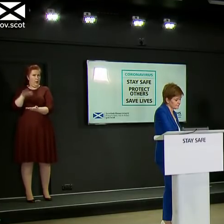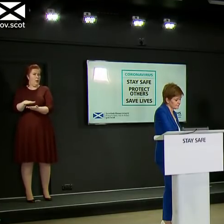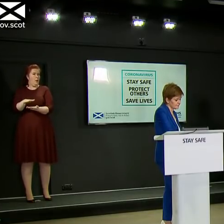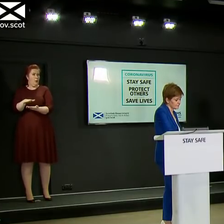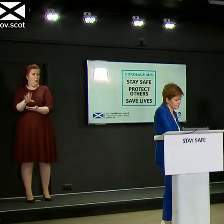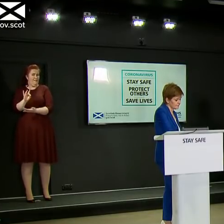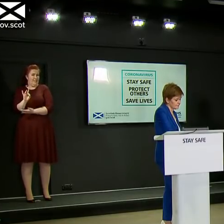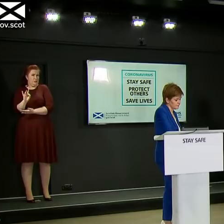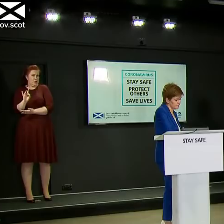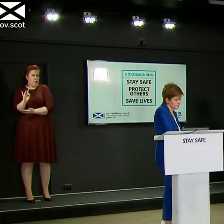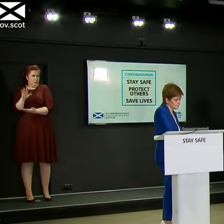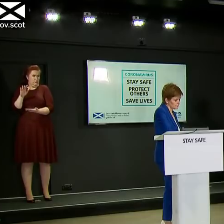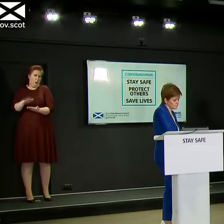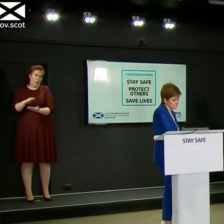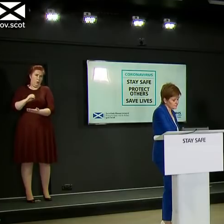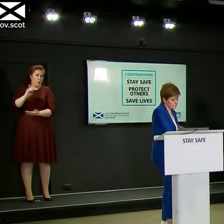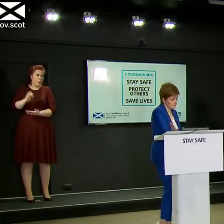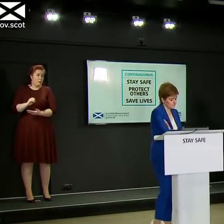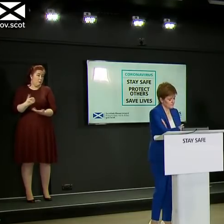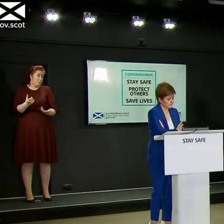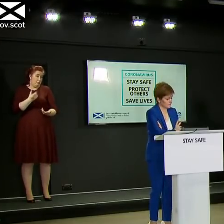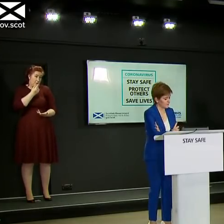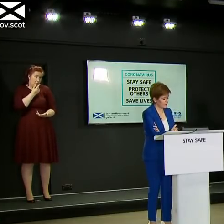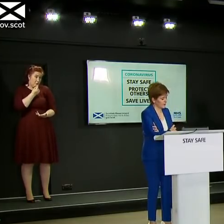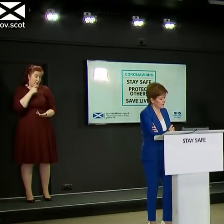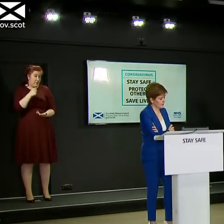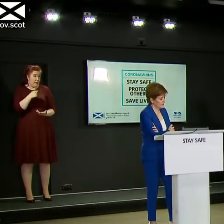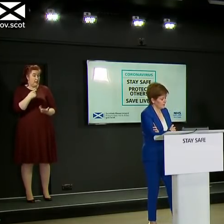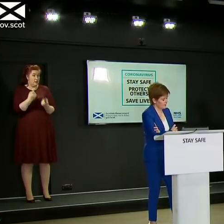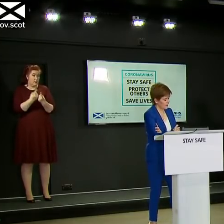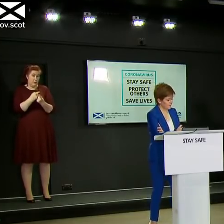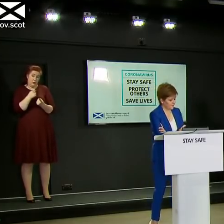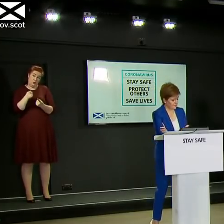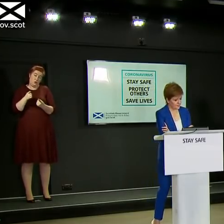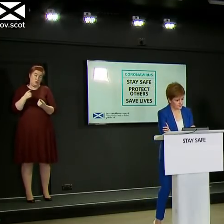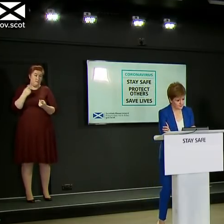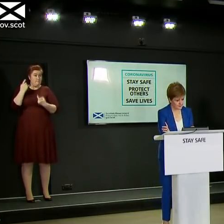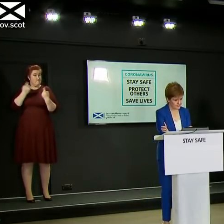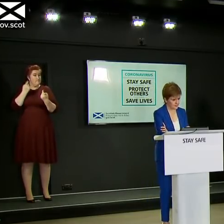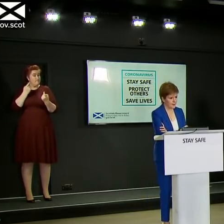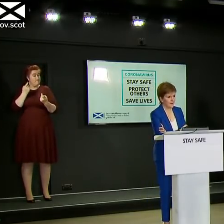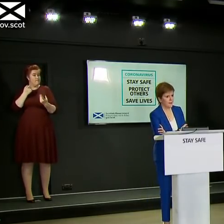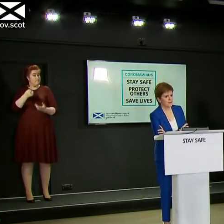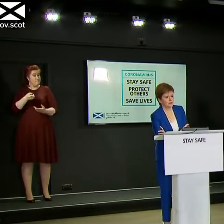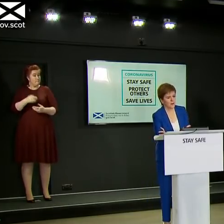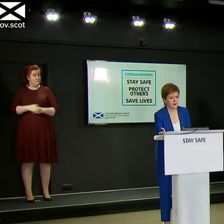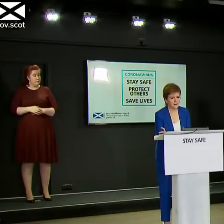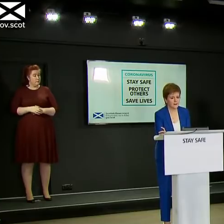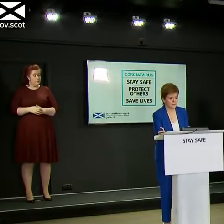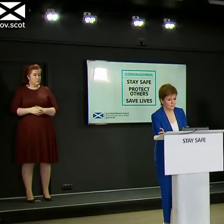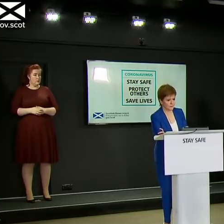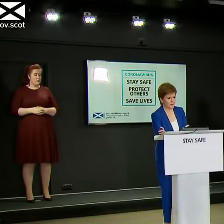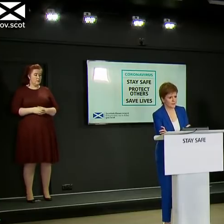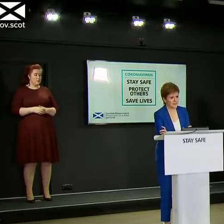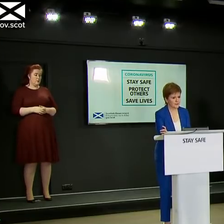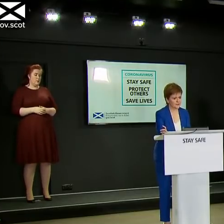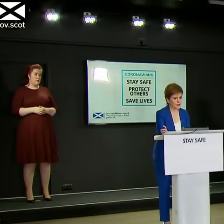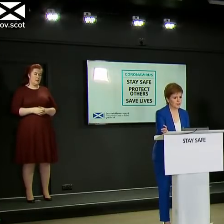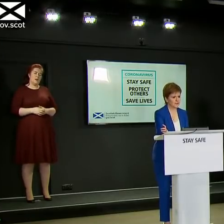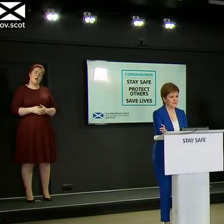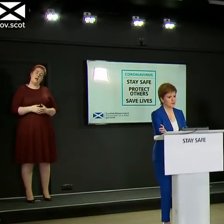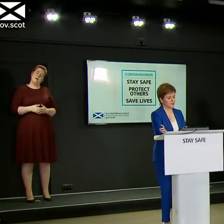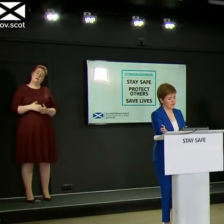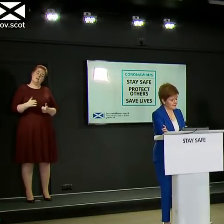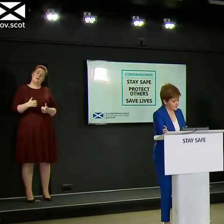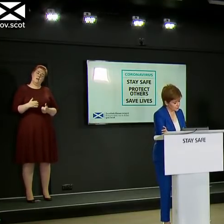infection rates, but perhaps not to be in Lisbon. Is that an approach you might be willing to consider? Well, I'll take